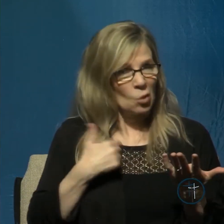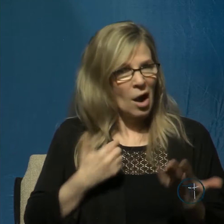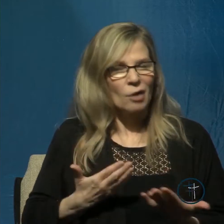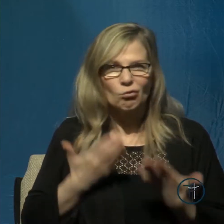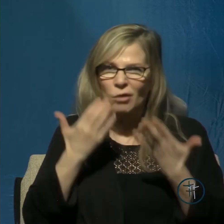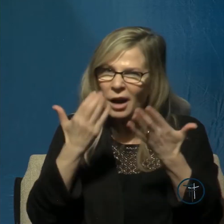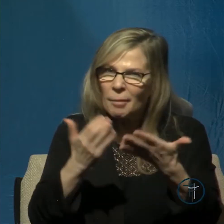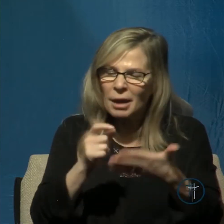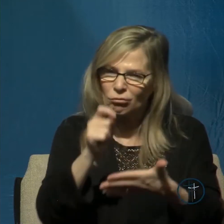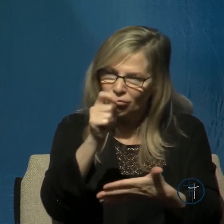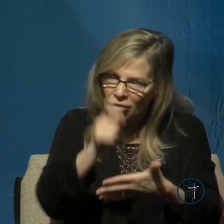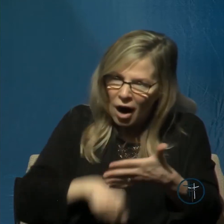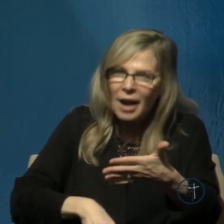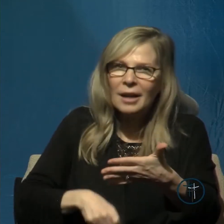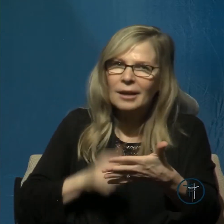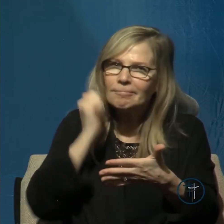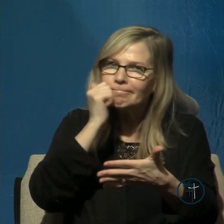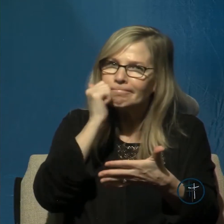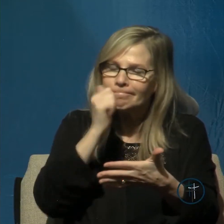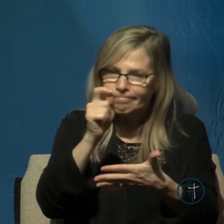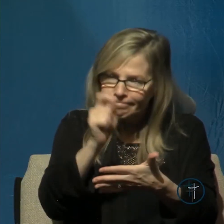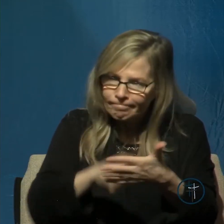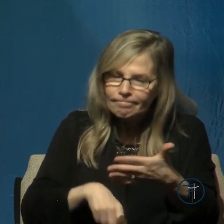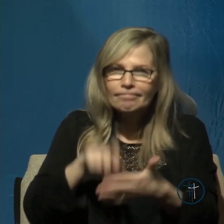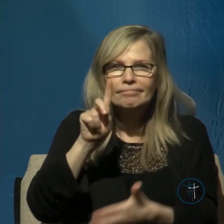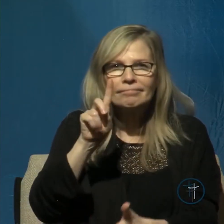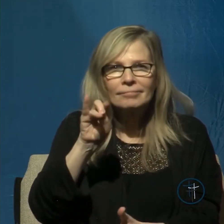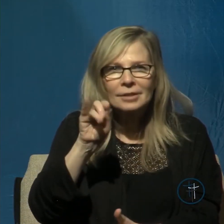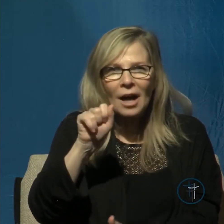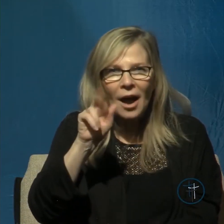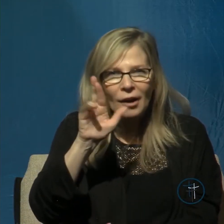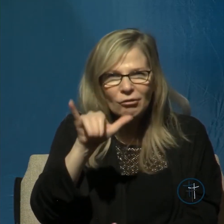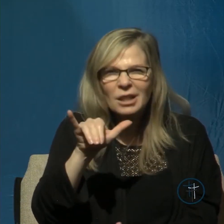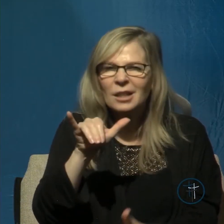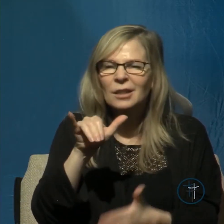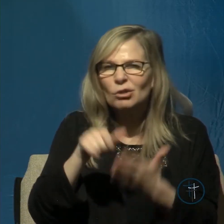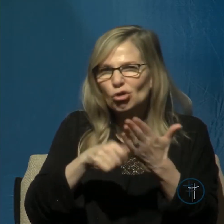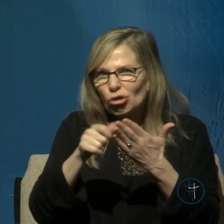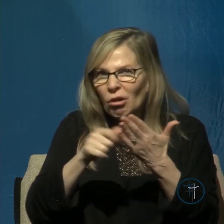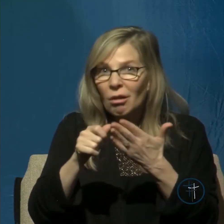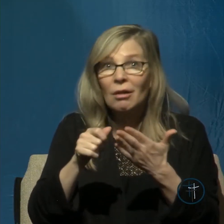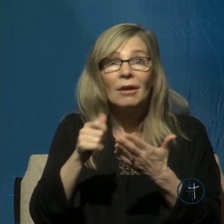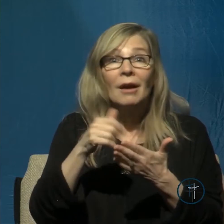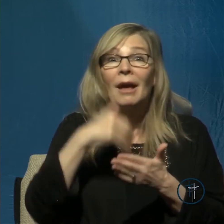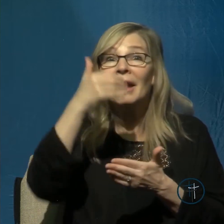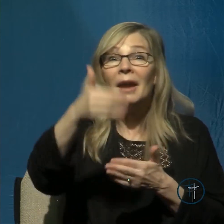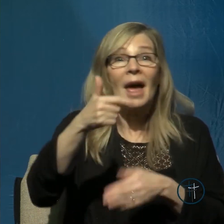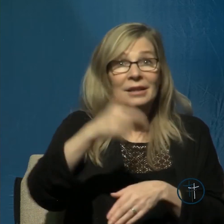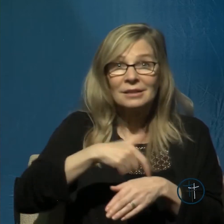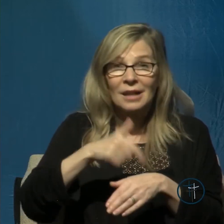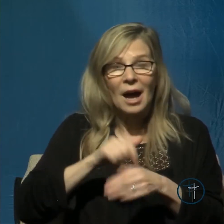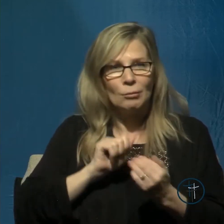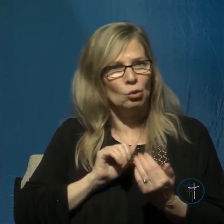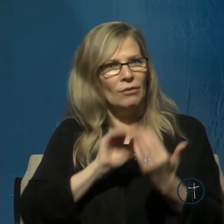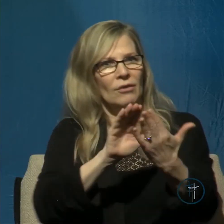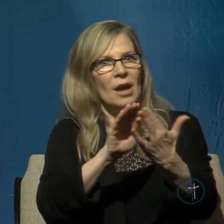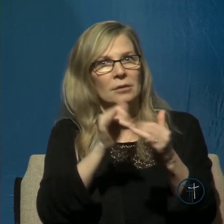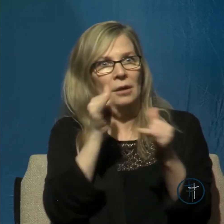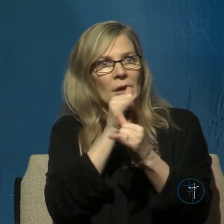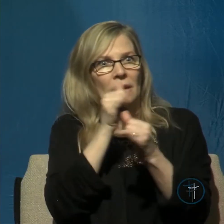journal or a diary so that the next time you face a menacing situation that looks absolutely impossible you can turn to your